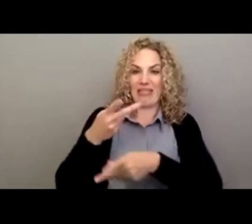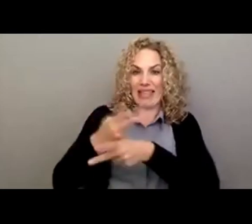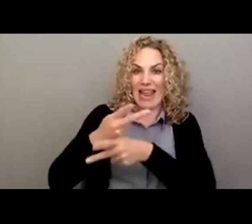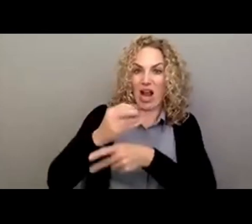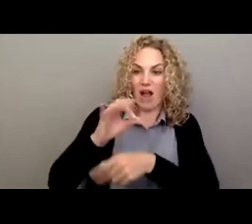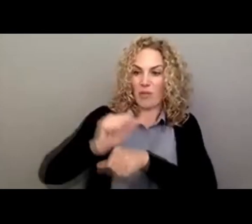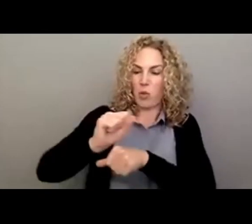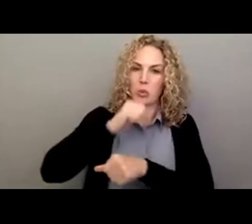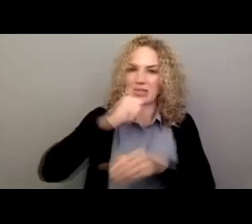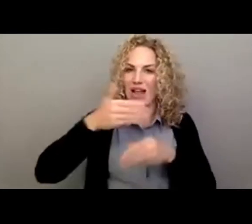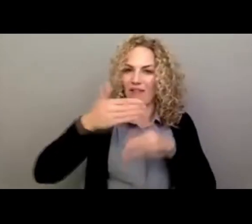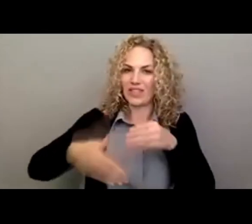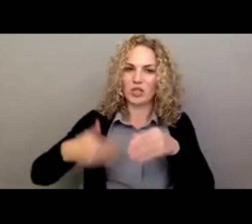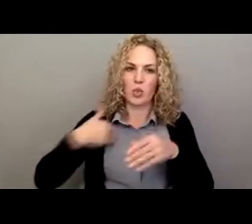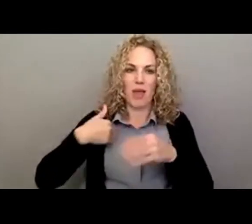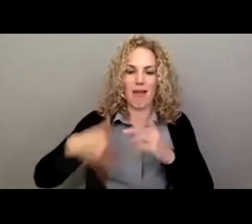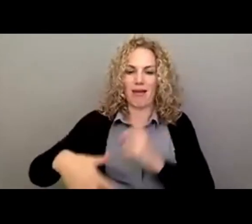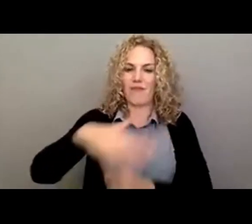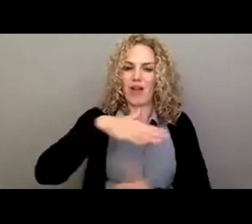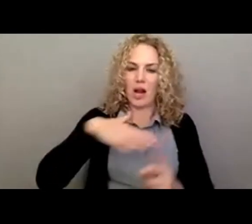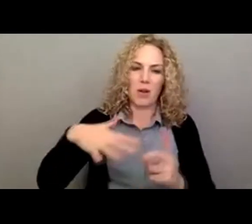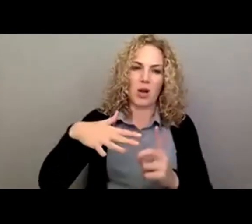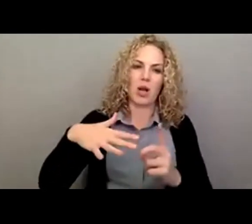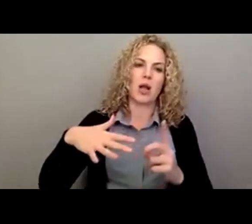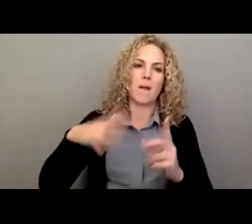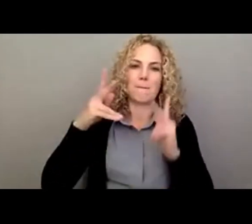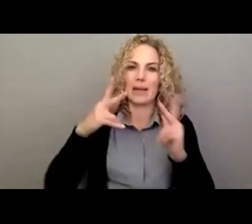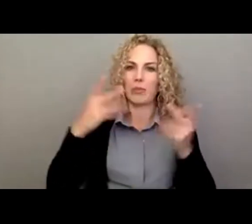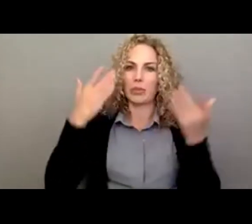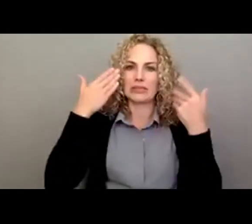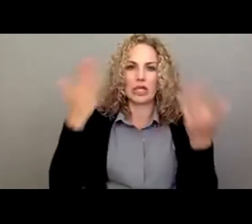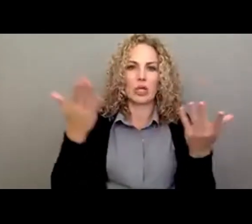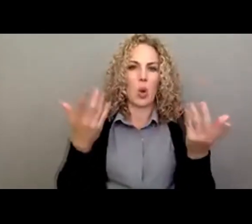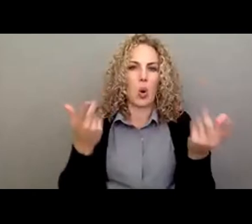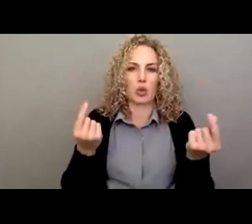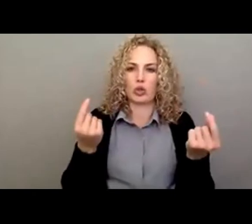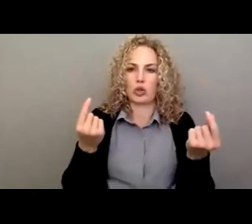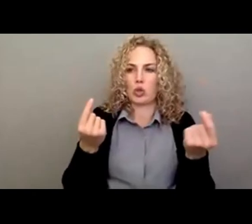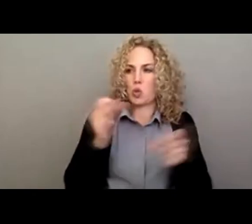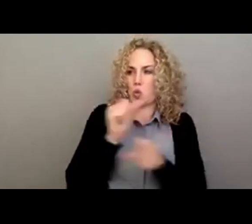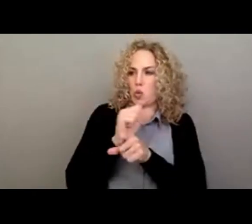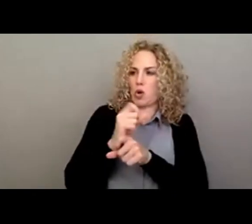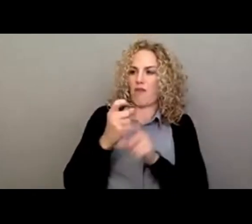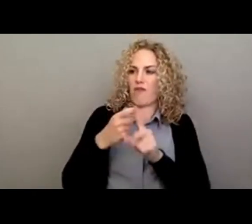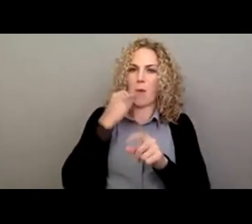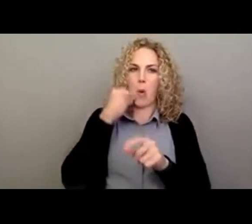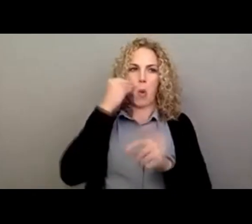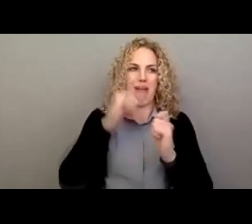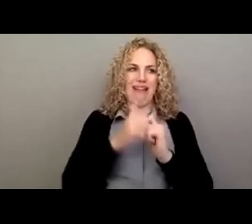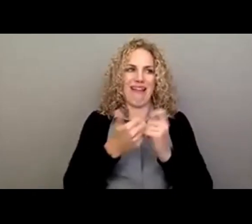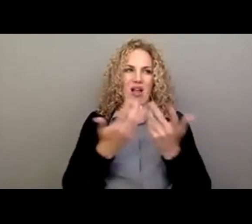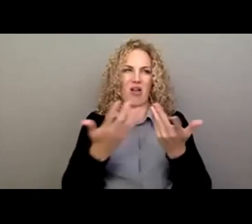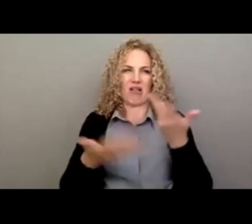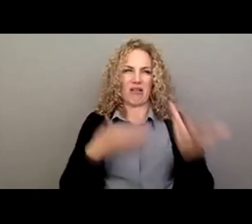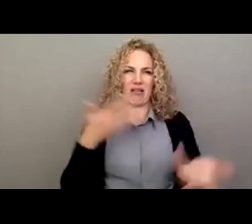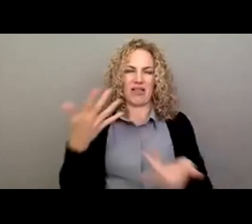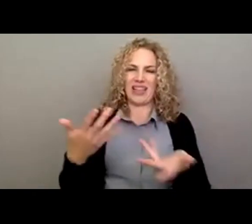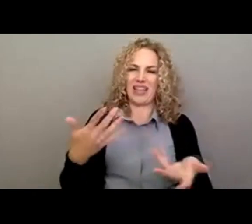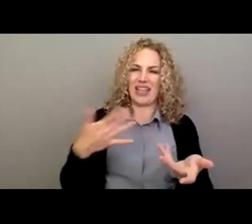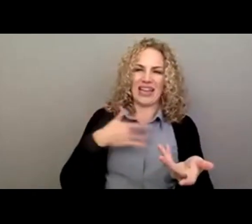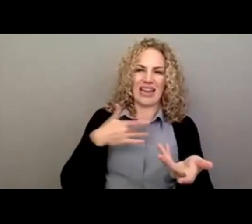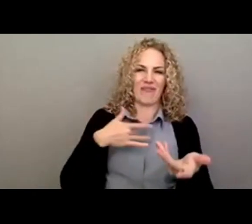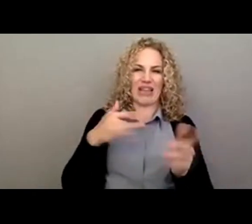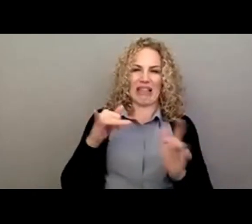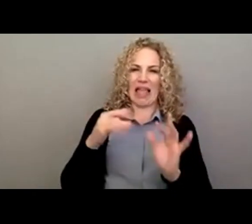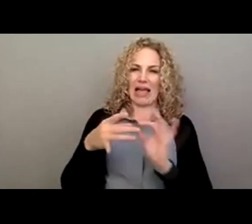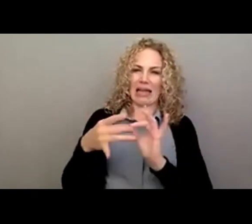right? We had an environment where people really didn't know what to do working from home. They didn't have the same sense of connection